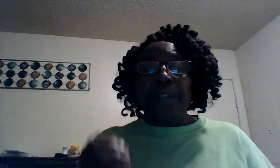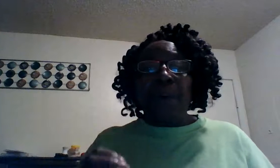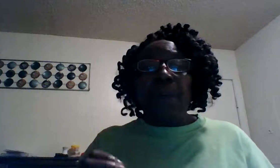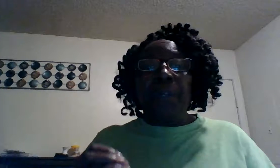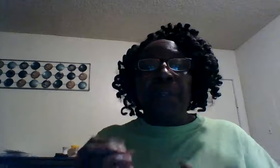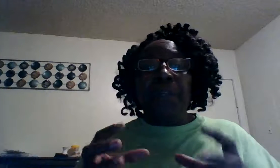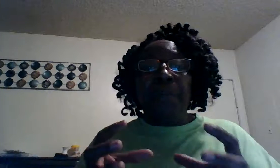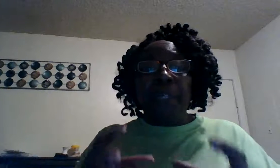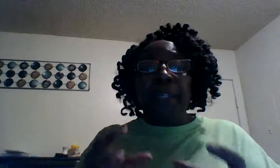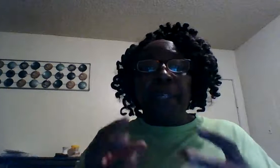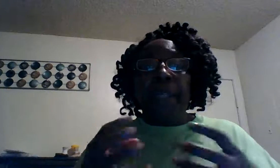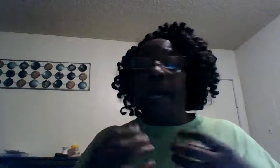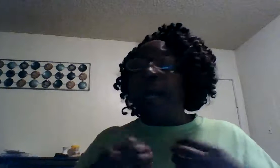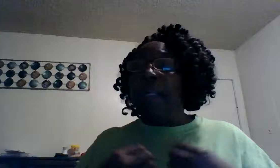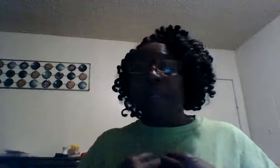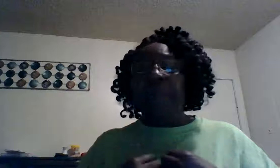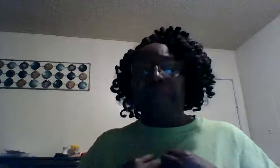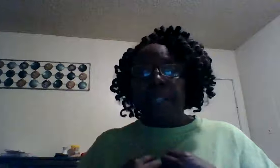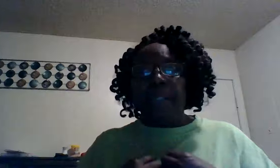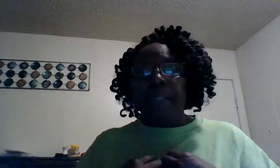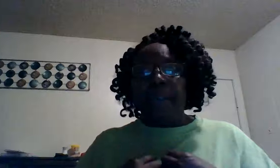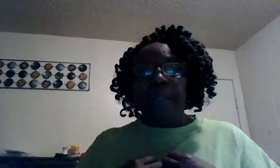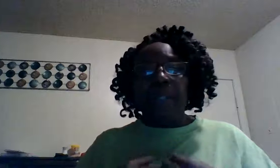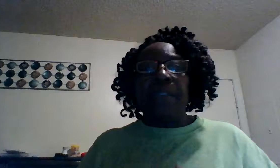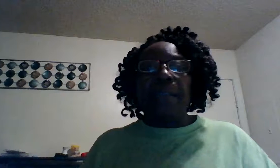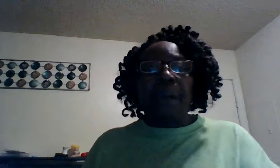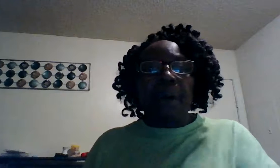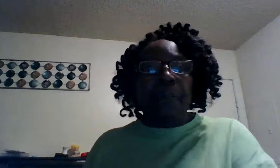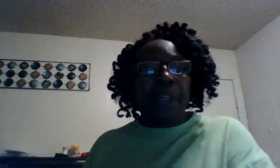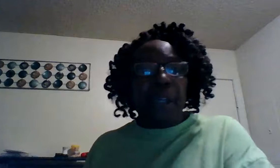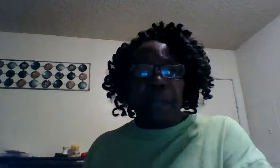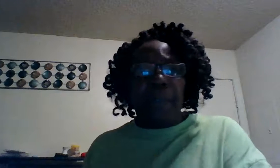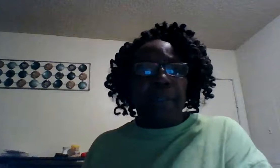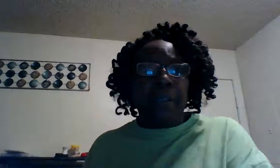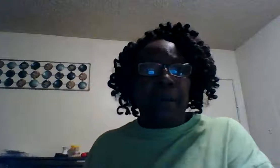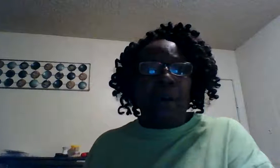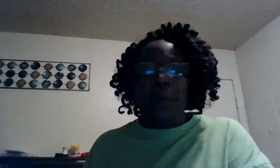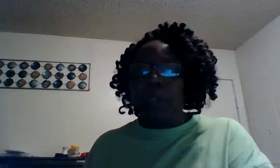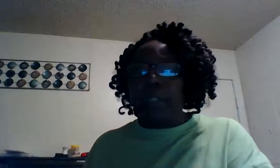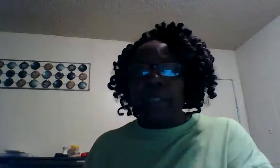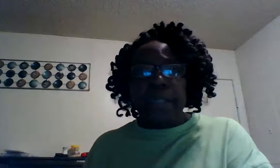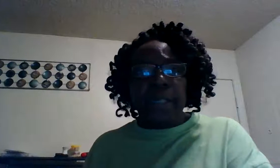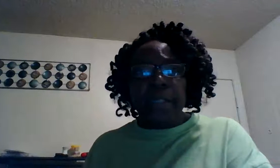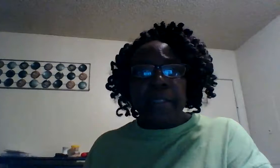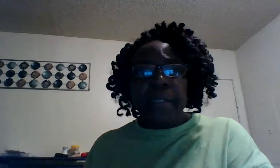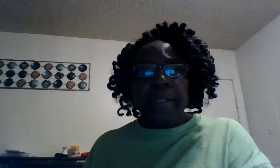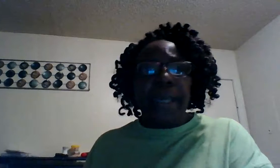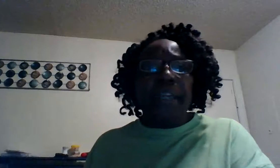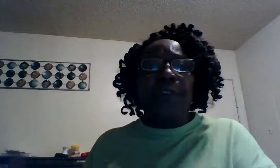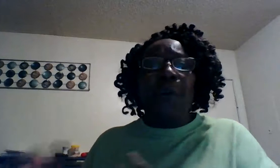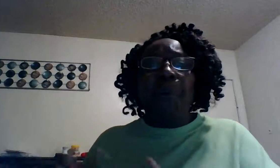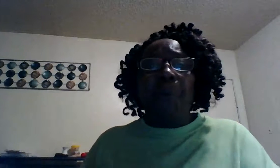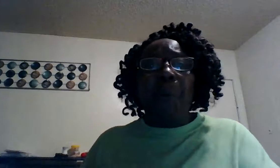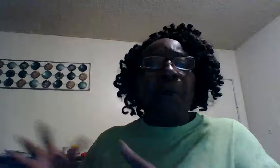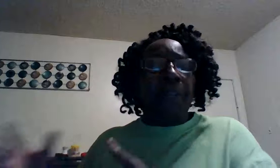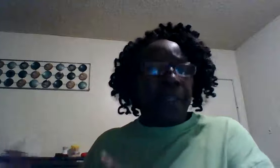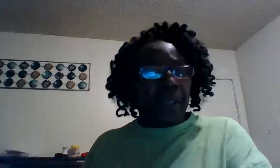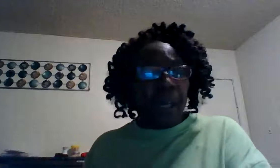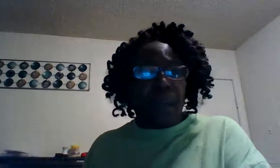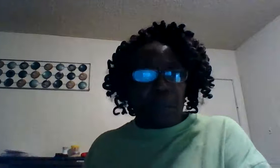show whether you believe that God love me because I'm an overcomer over these things he said you are more than a conquer